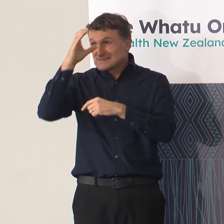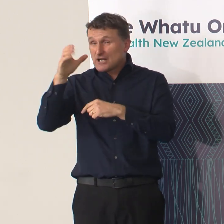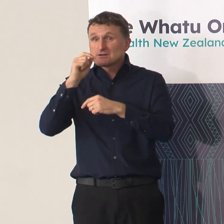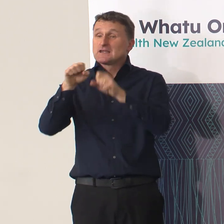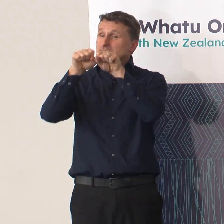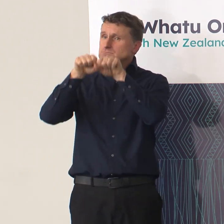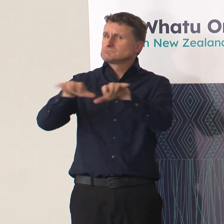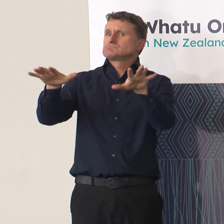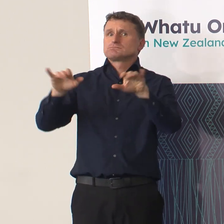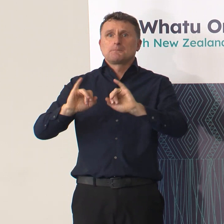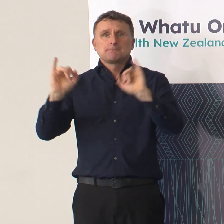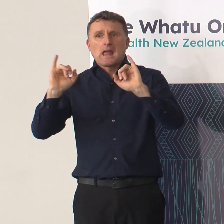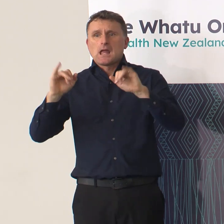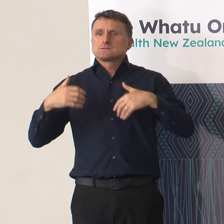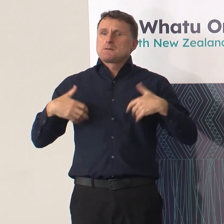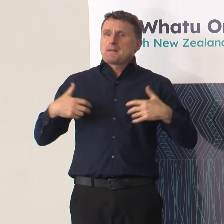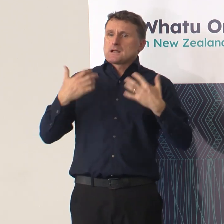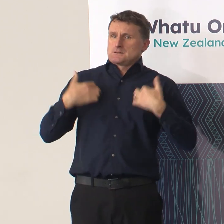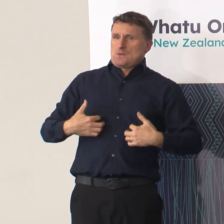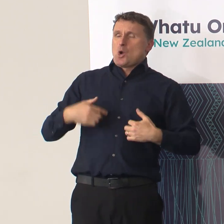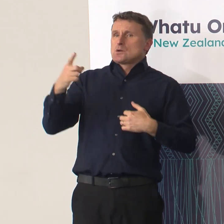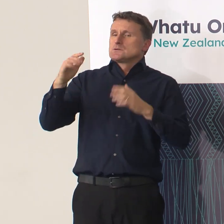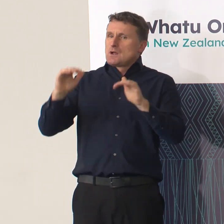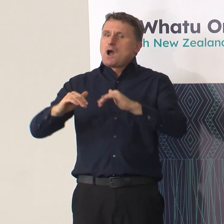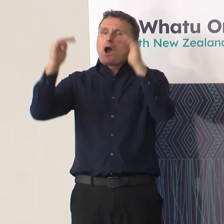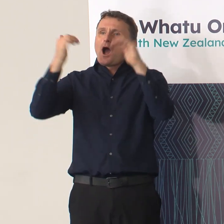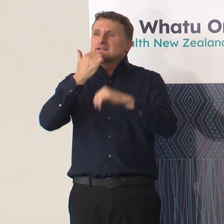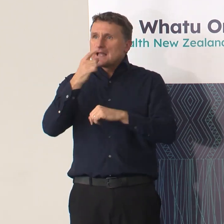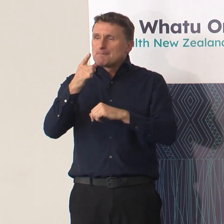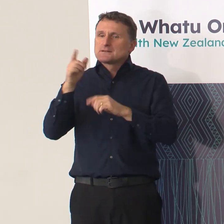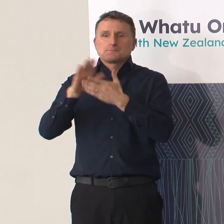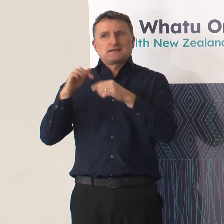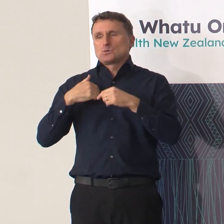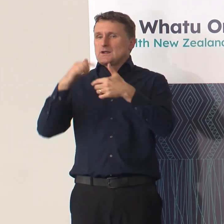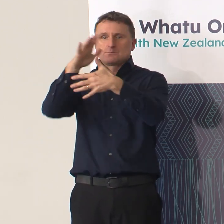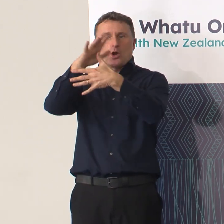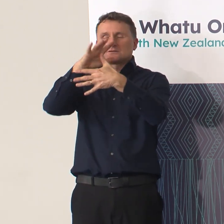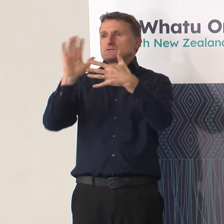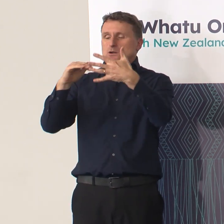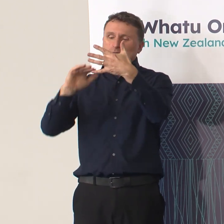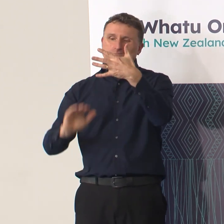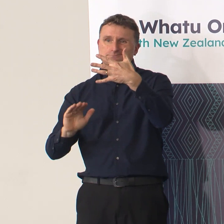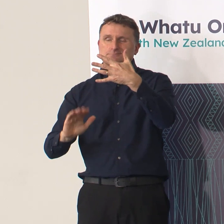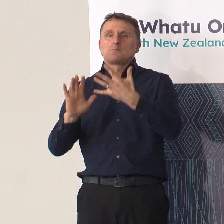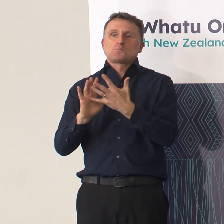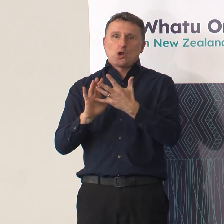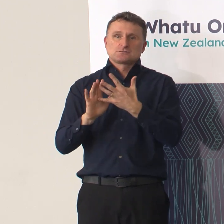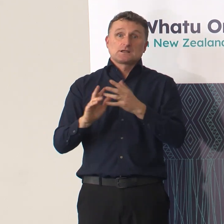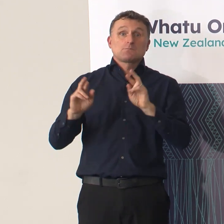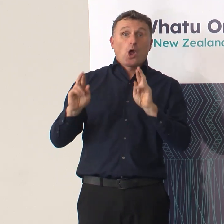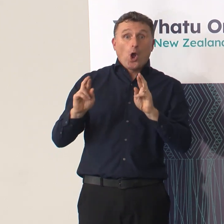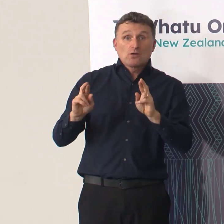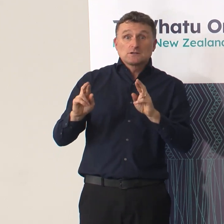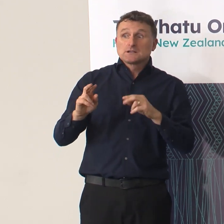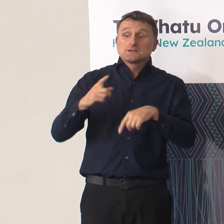outbreaks. So that does mean that we're likely to to not be right at the front of the queue. But we are hopeful that we'll have more information about a confirmed